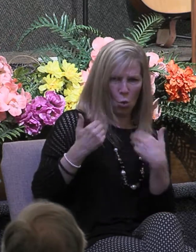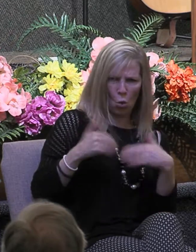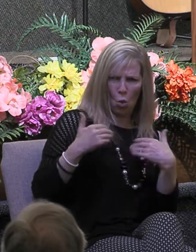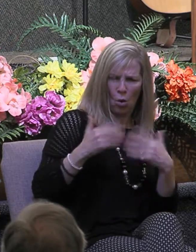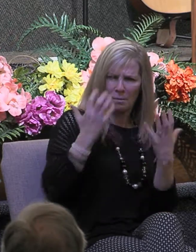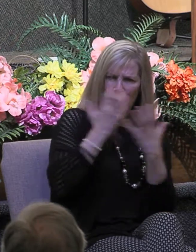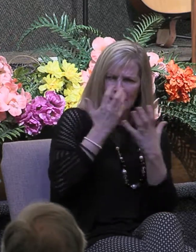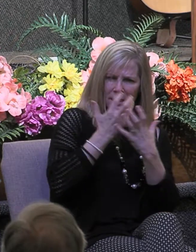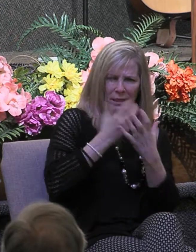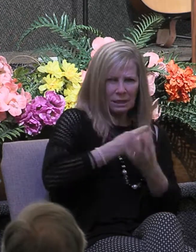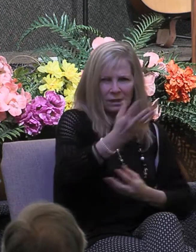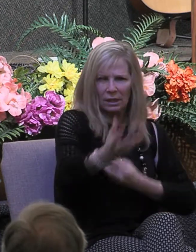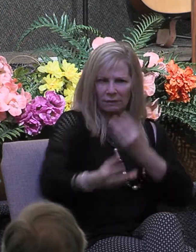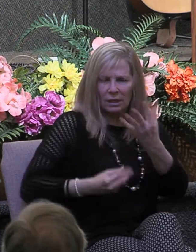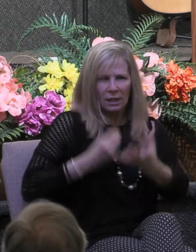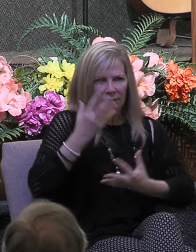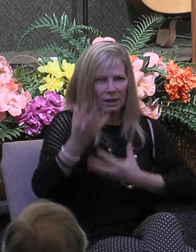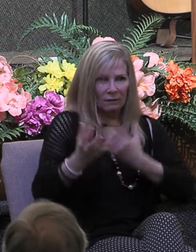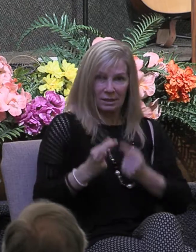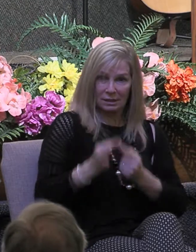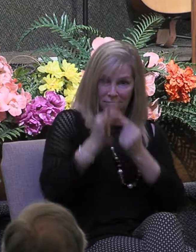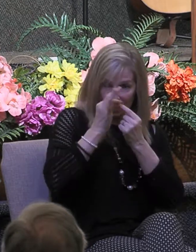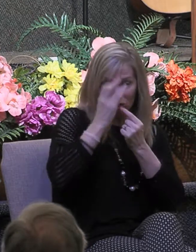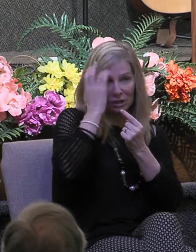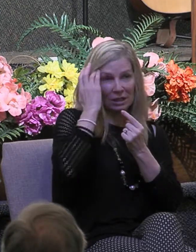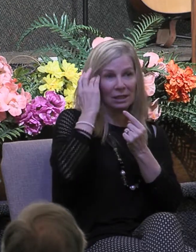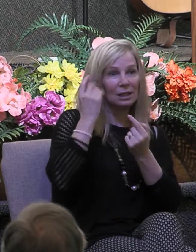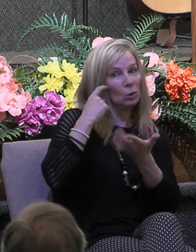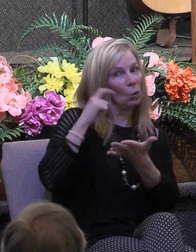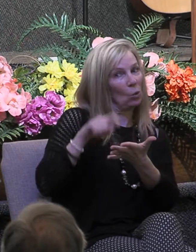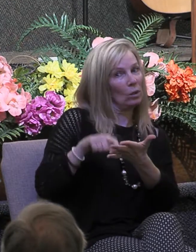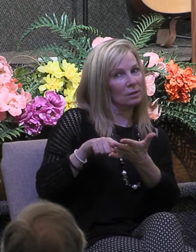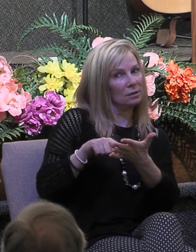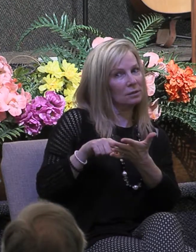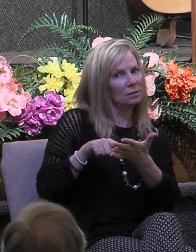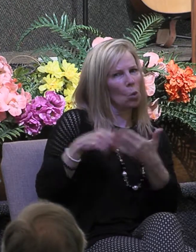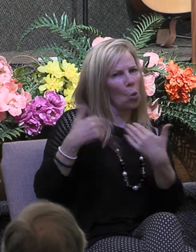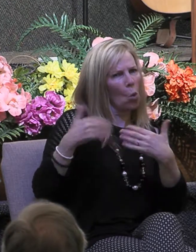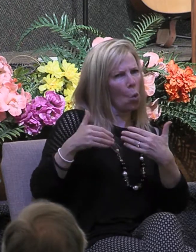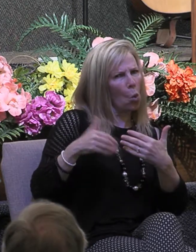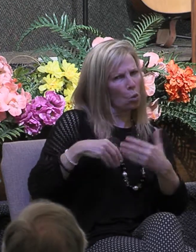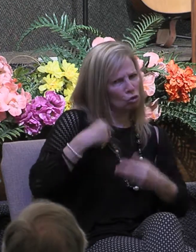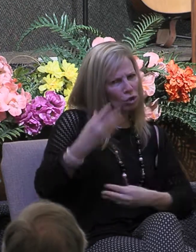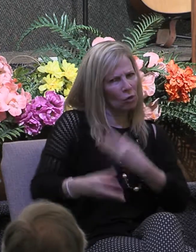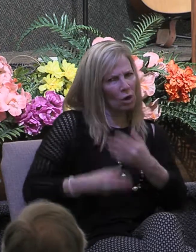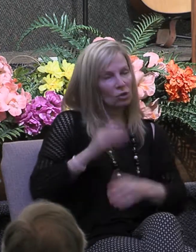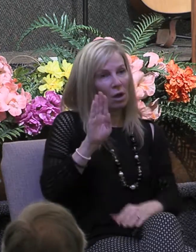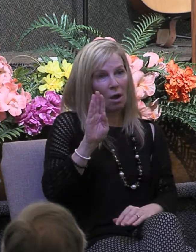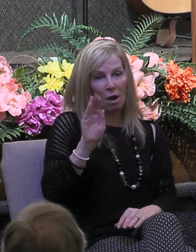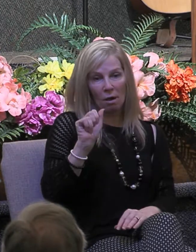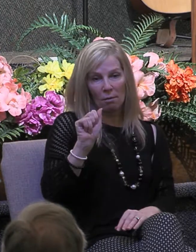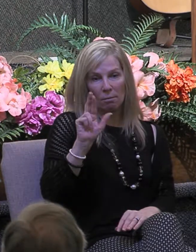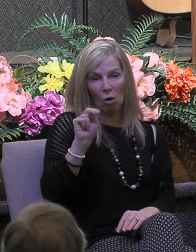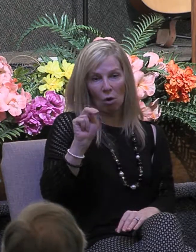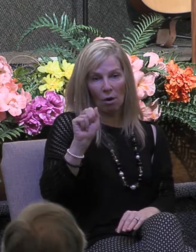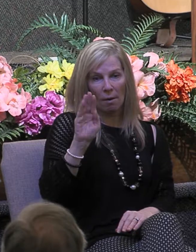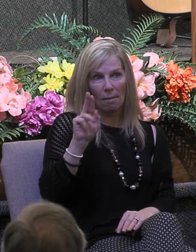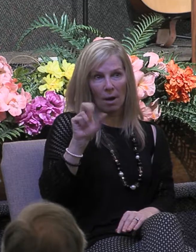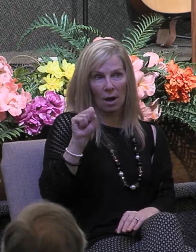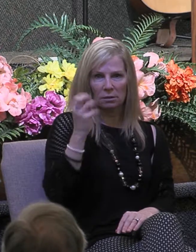giving that was going on especially they would have noted the generosity of Barnabas so they decided